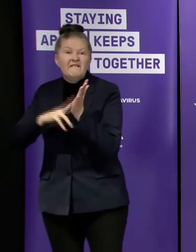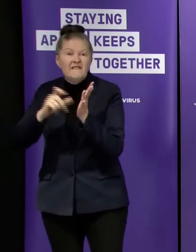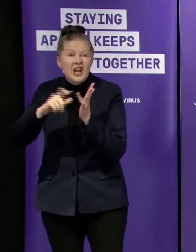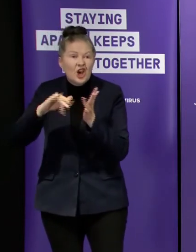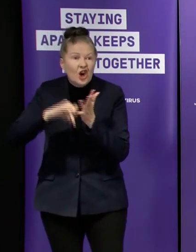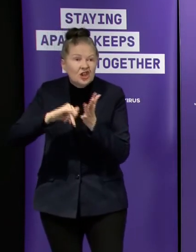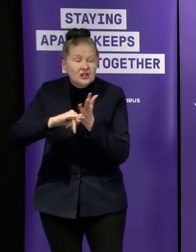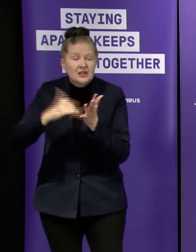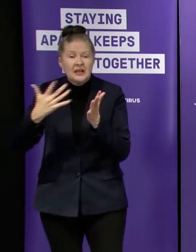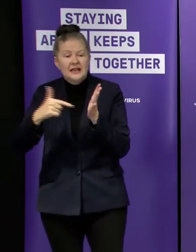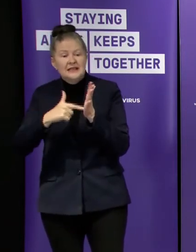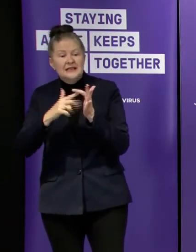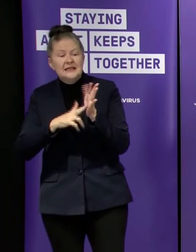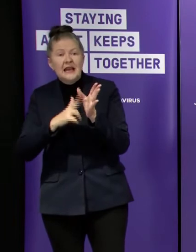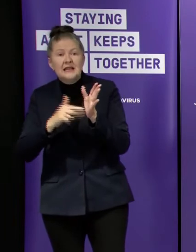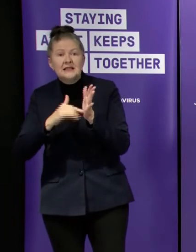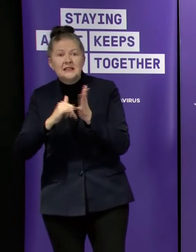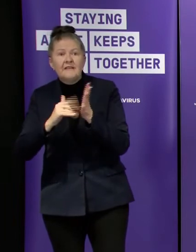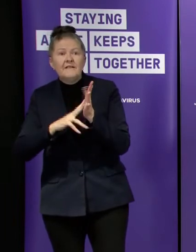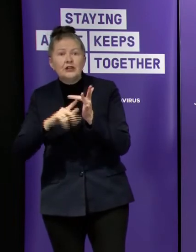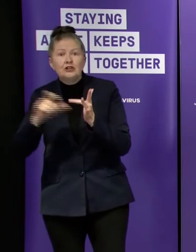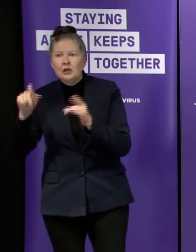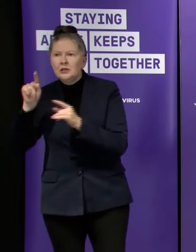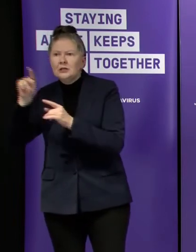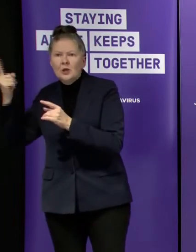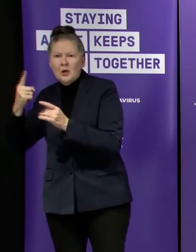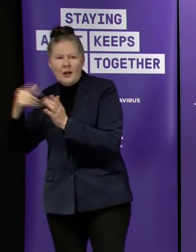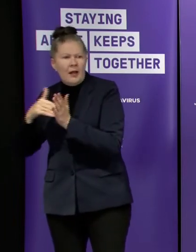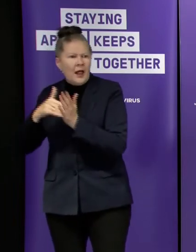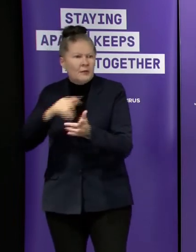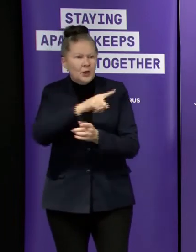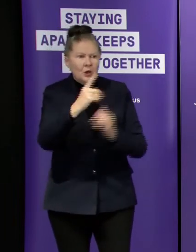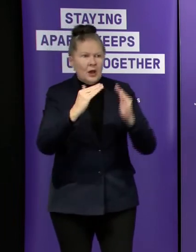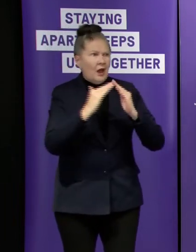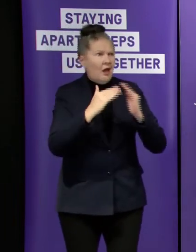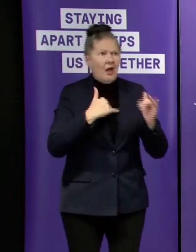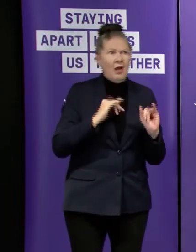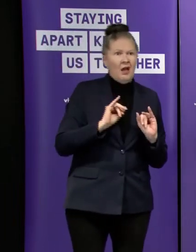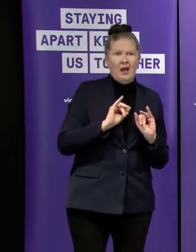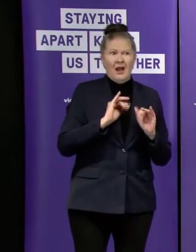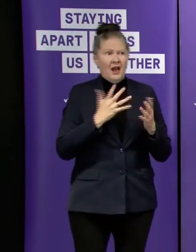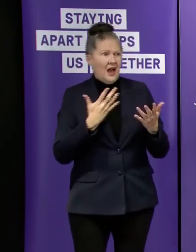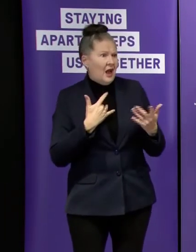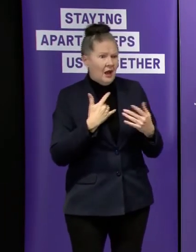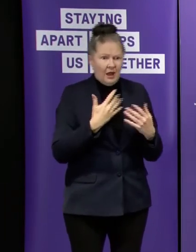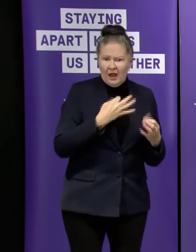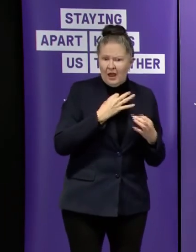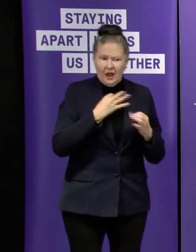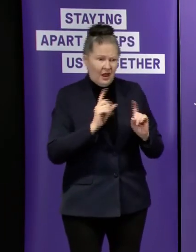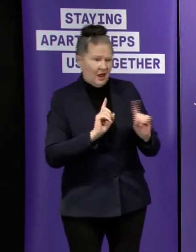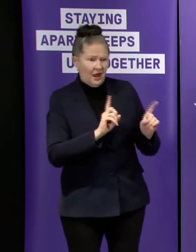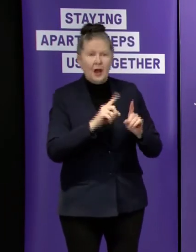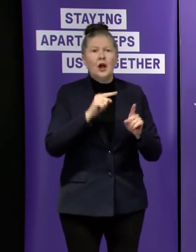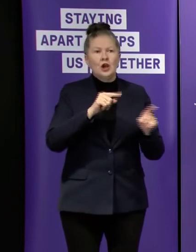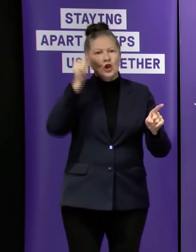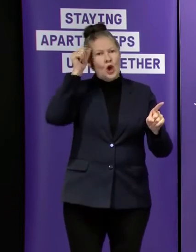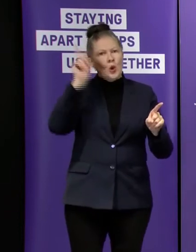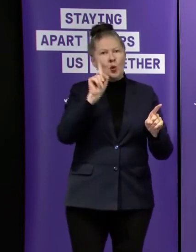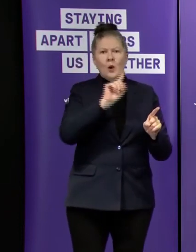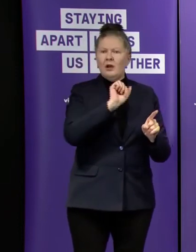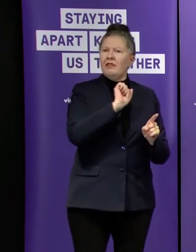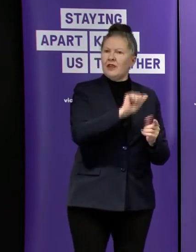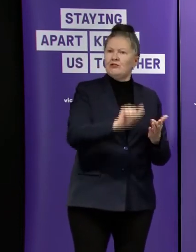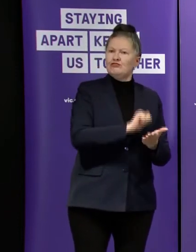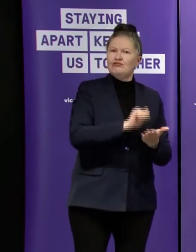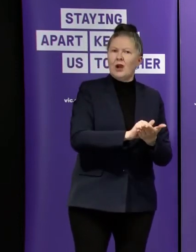victoria and others to support vulnerable tenants so that they understand their rights and to assist them in the mediation